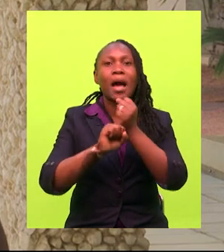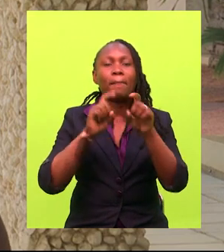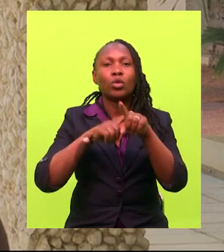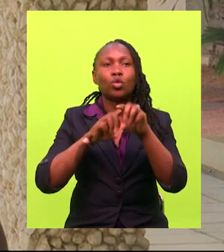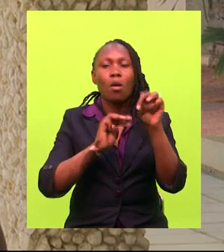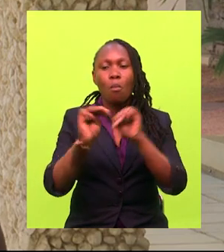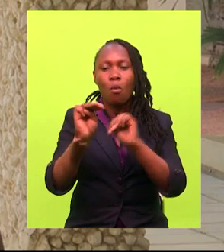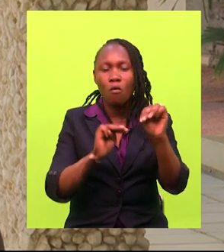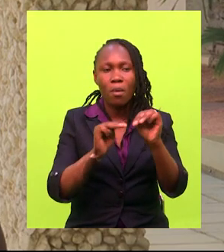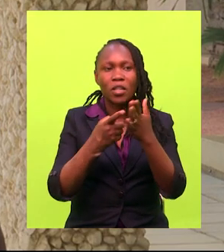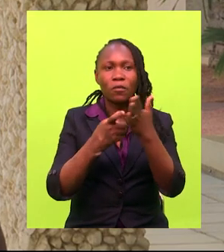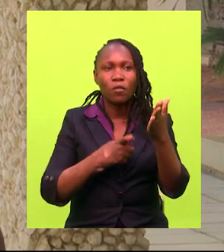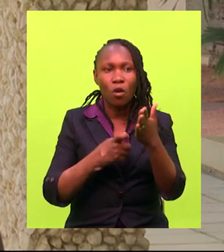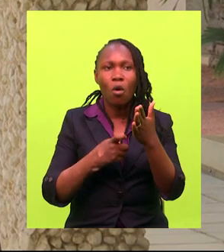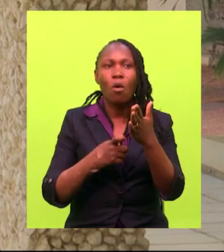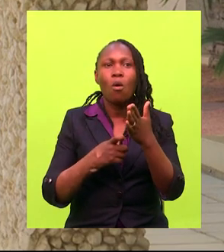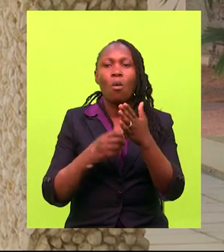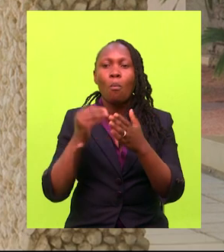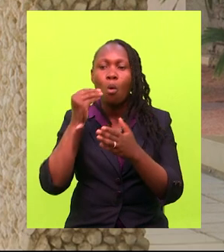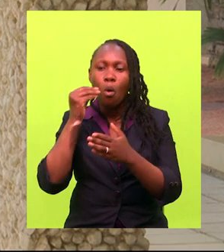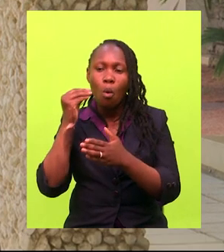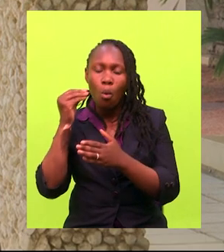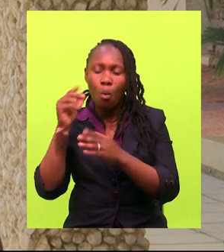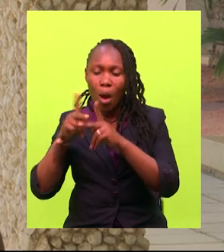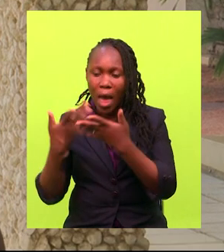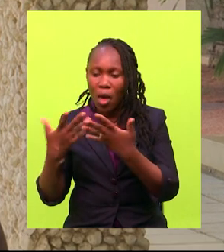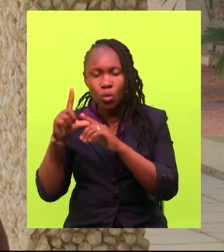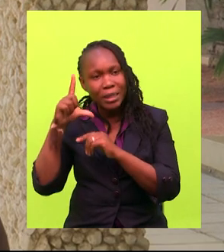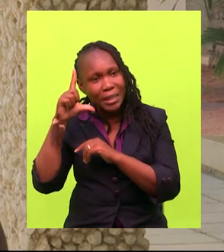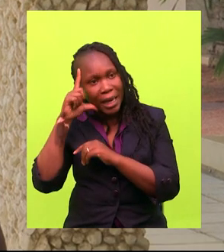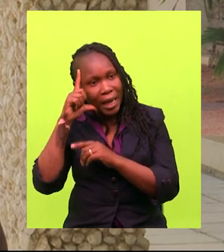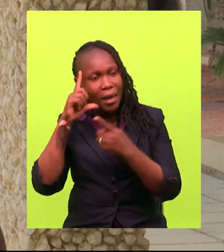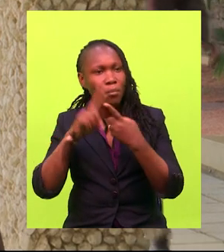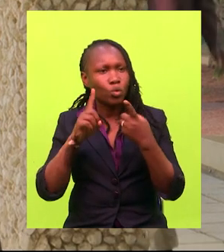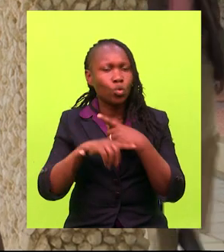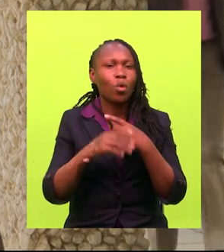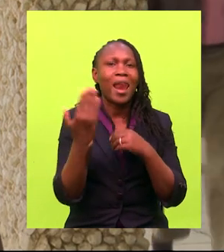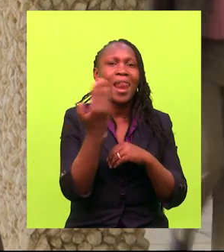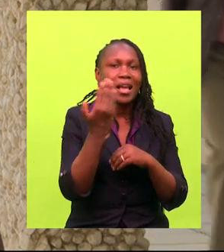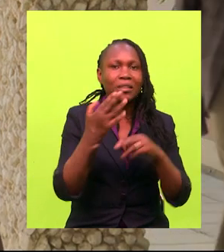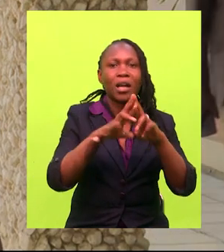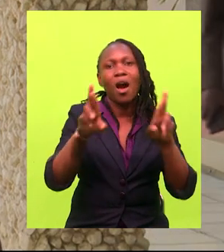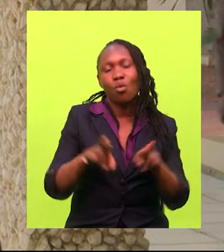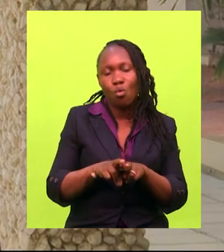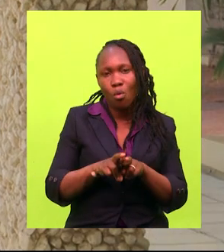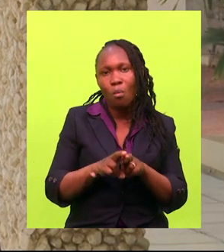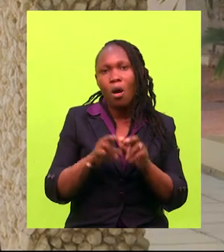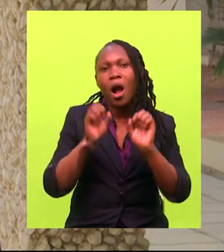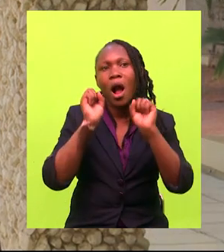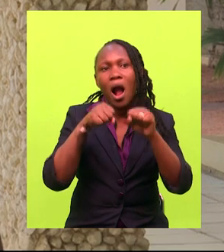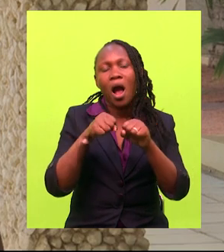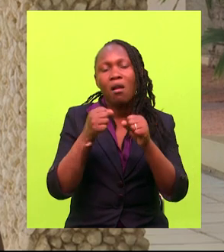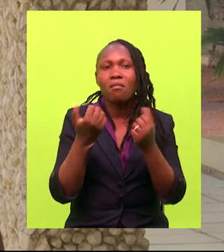mobility, moving from halls of residence to lecture theatres. It could be